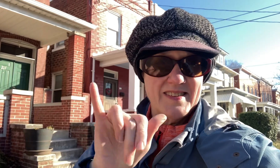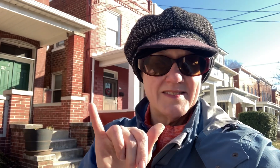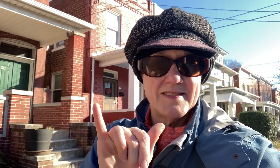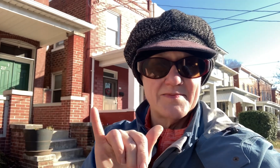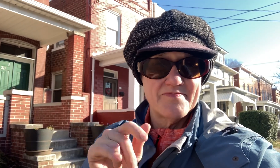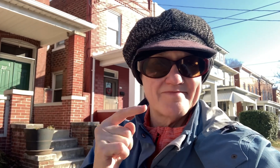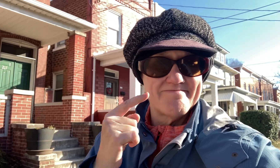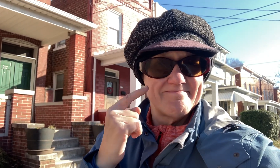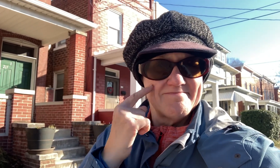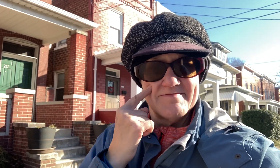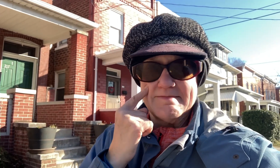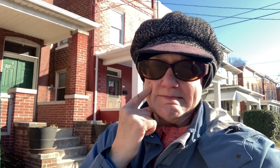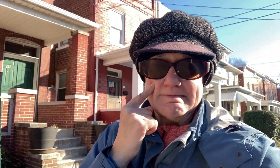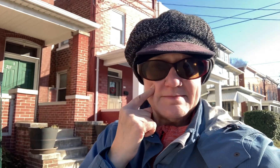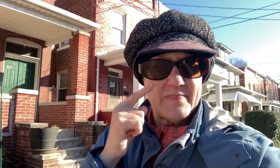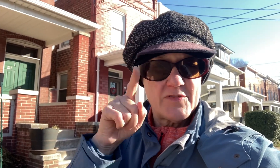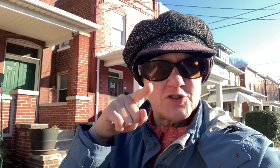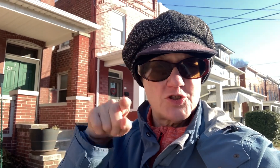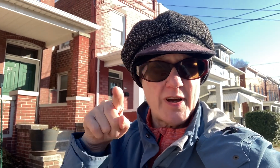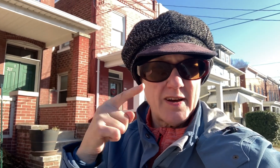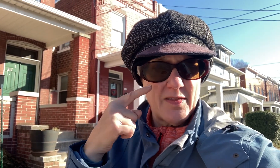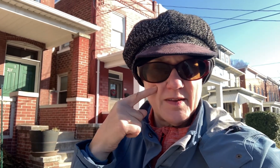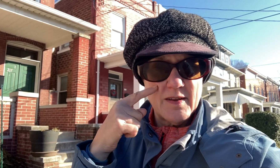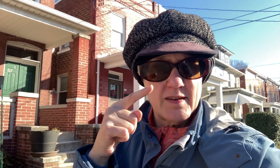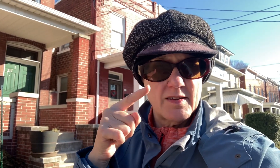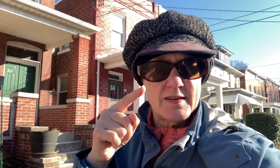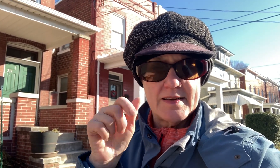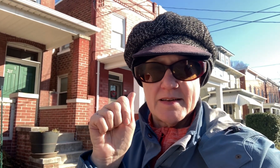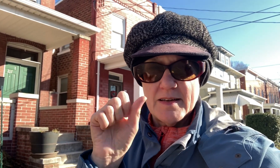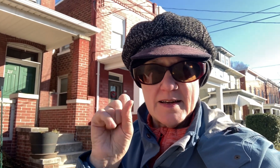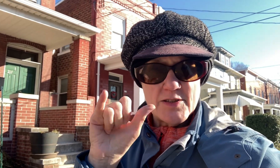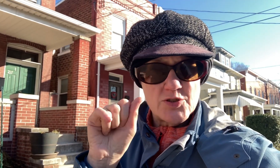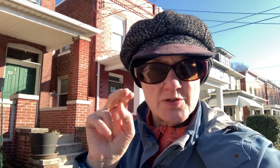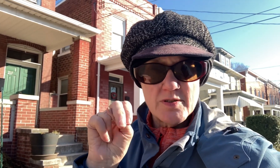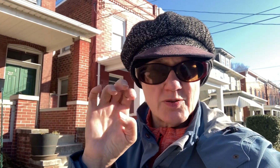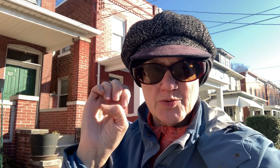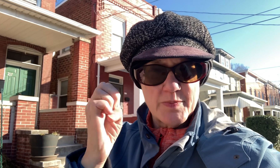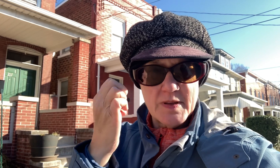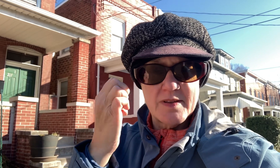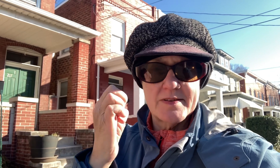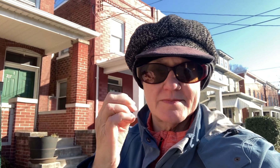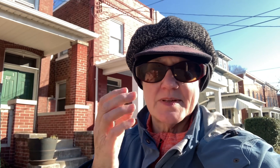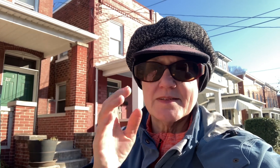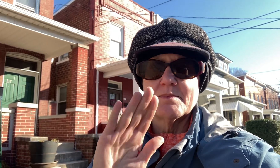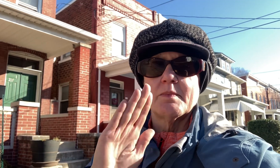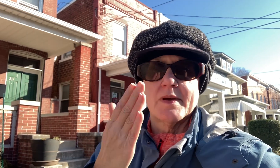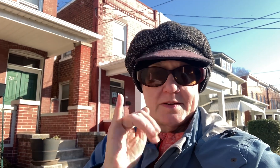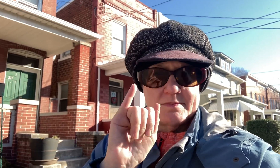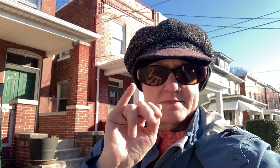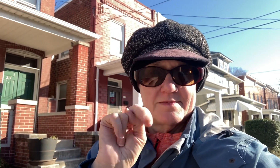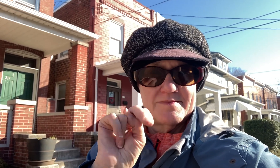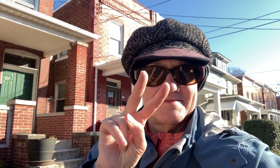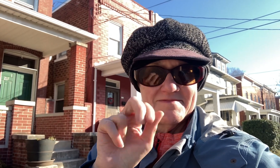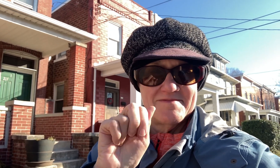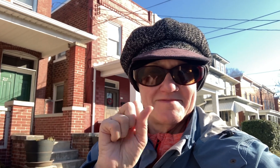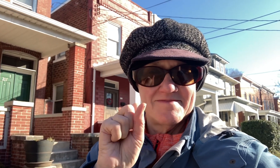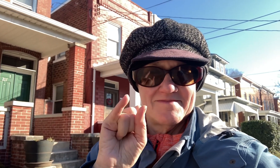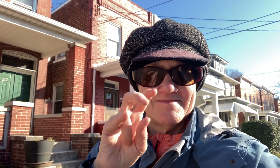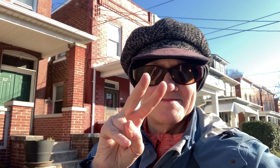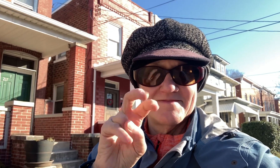think they're from asia or europe or